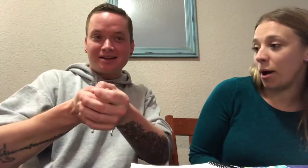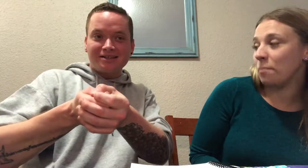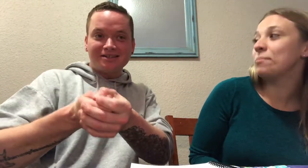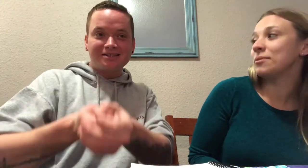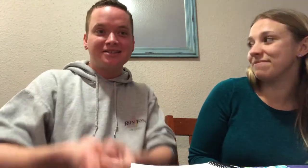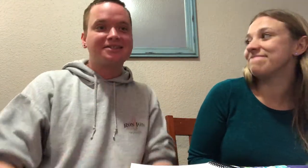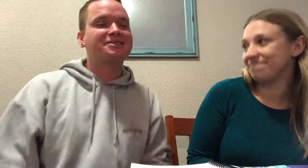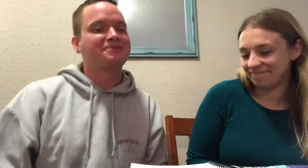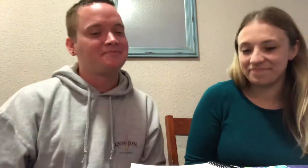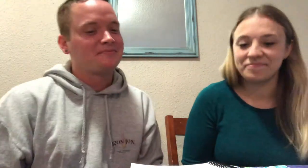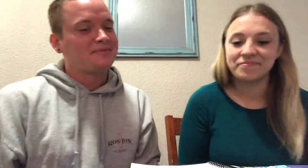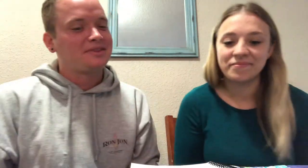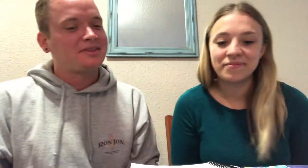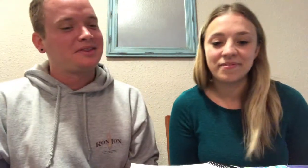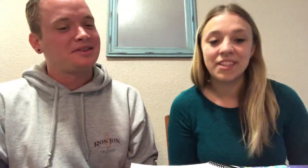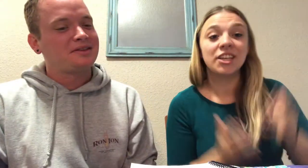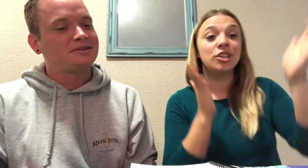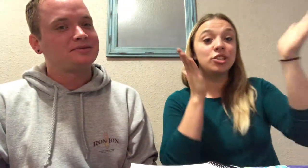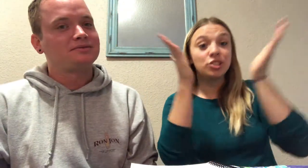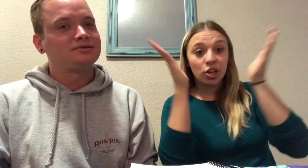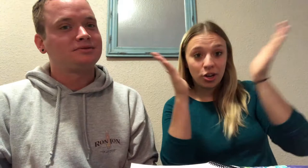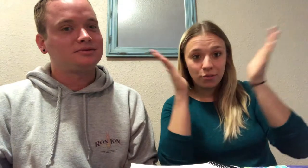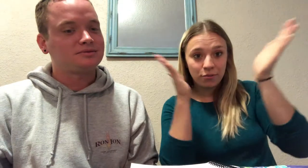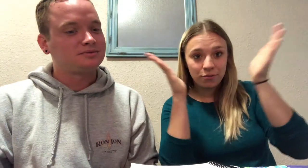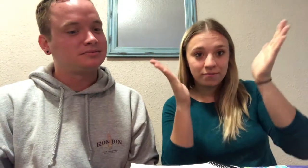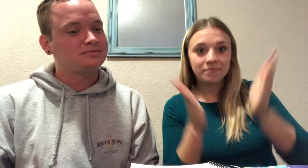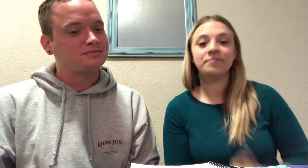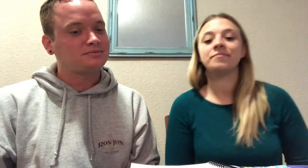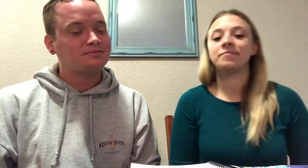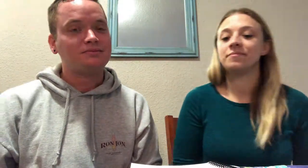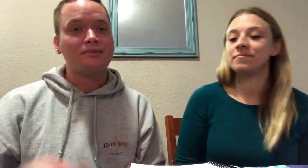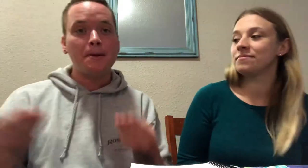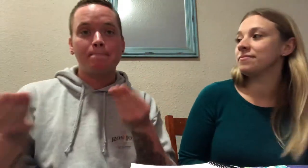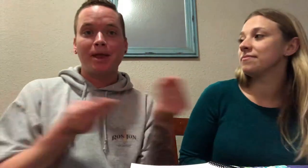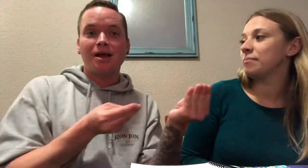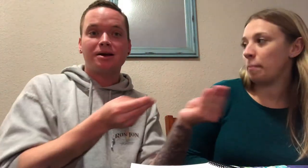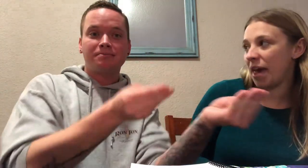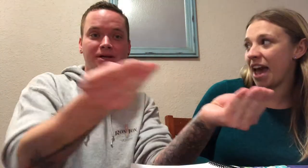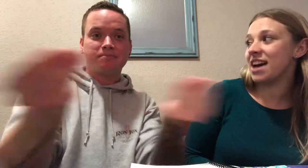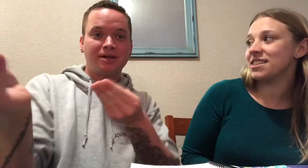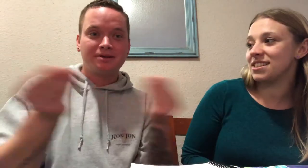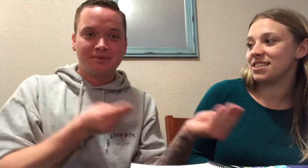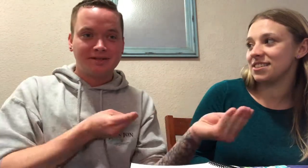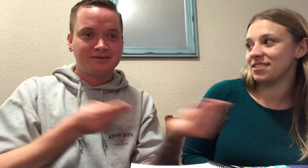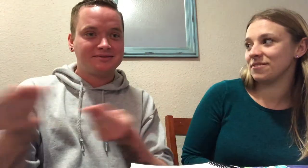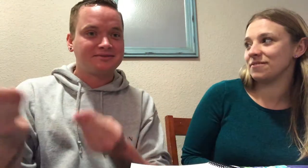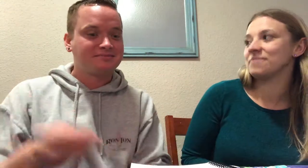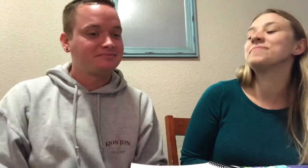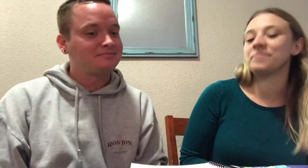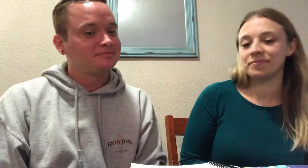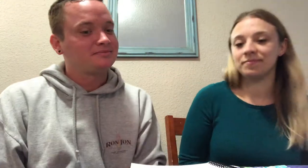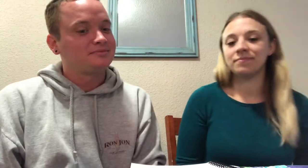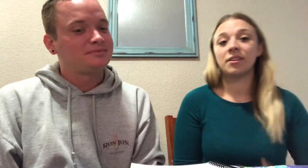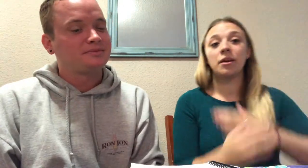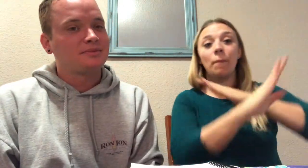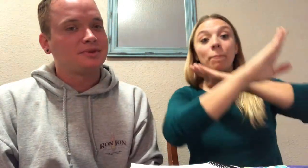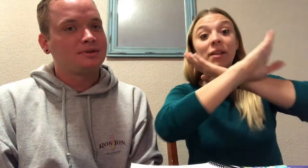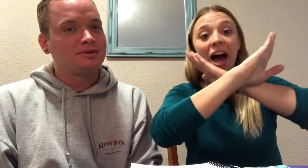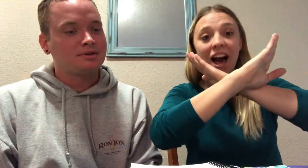Bump, serve. Pass. Block.